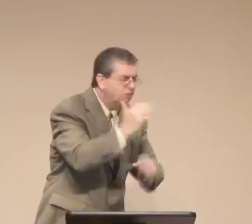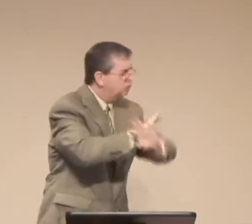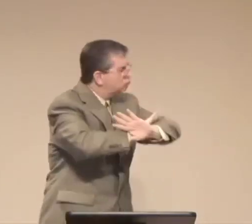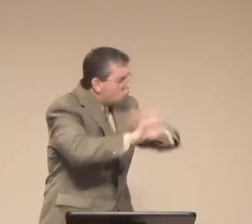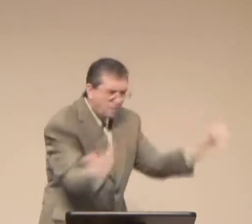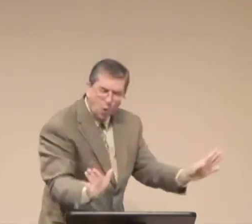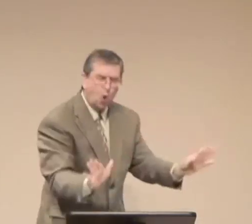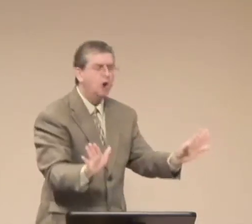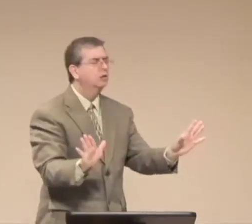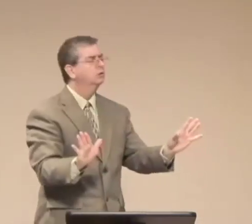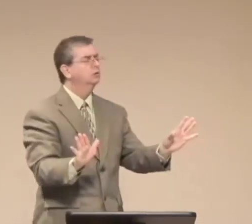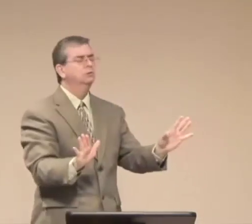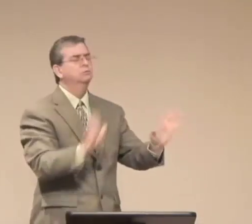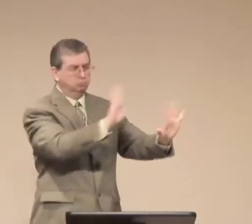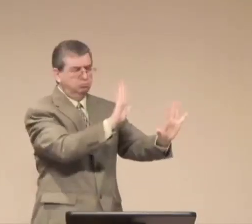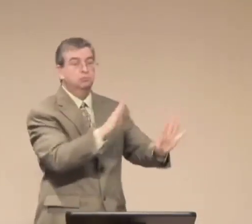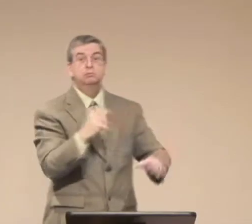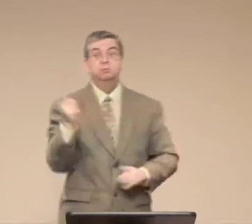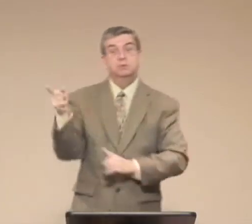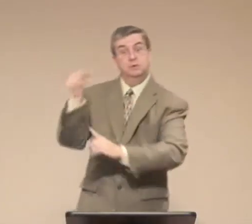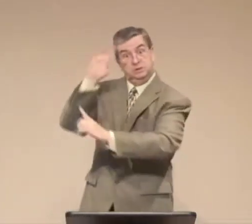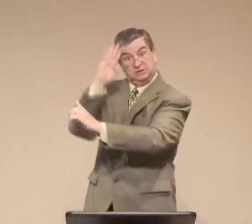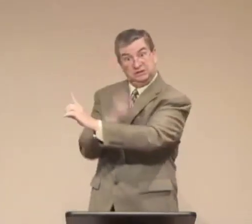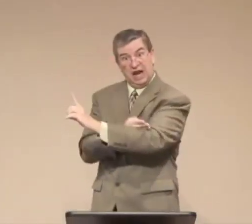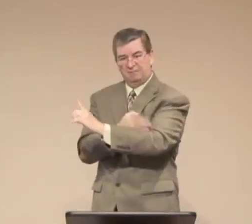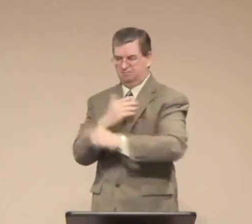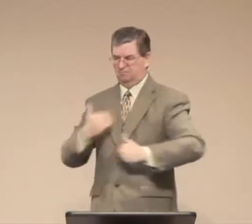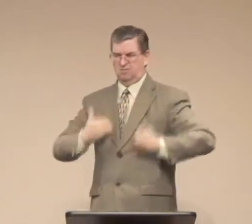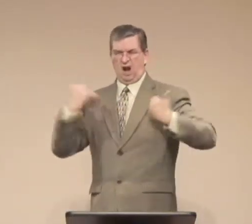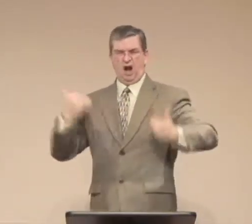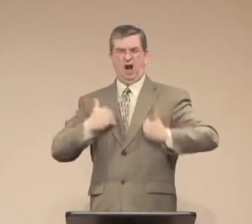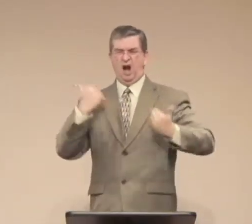And he begged and begged and begged his mom to see the God.